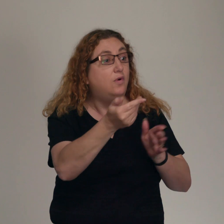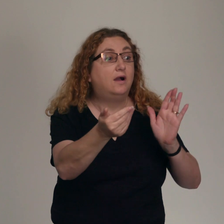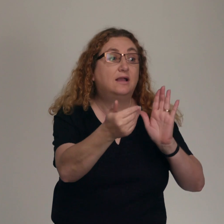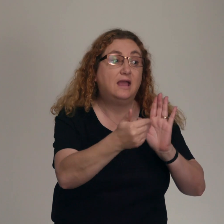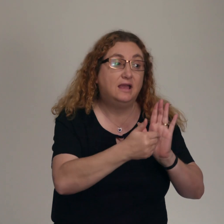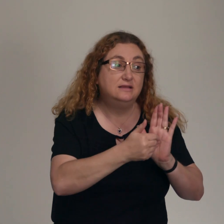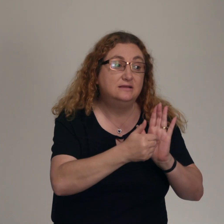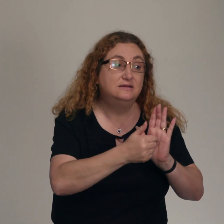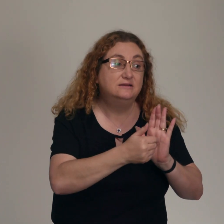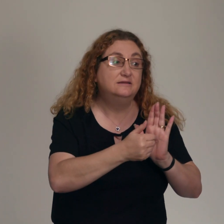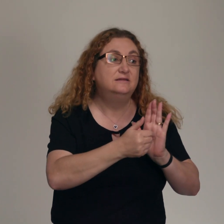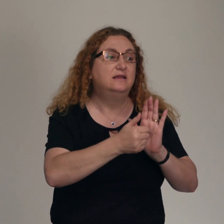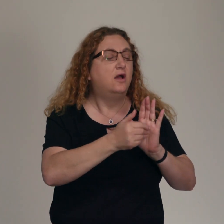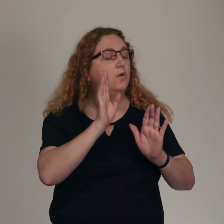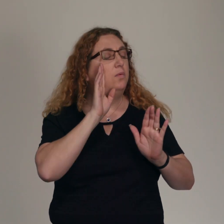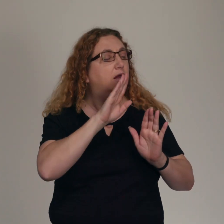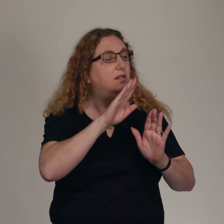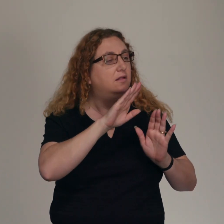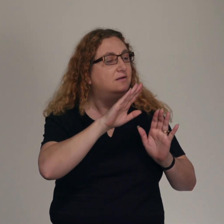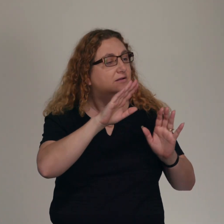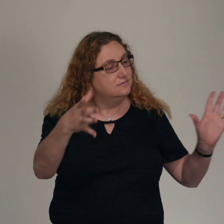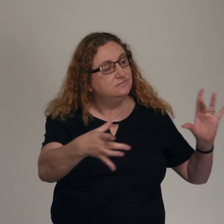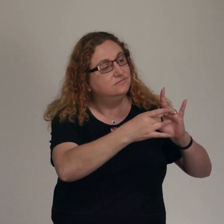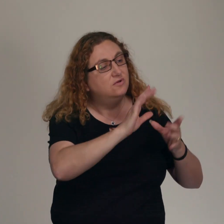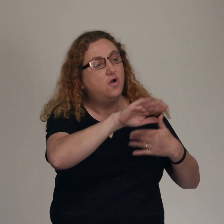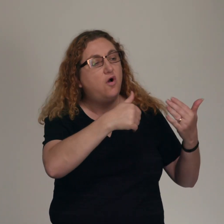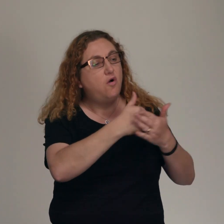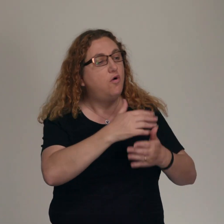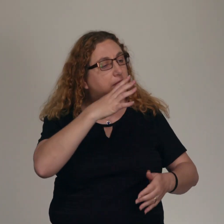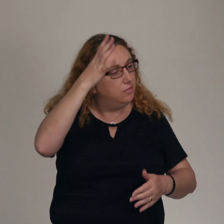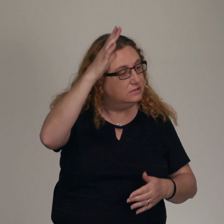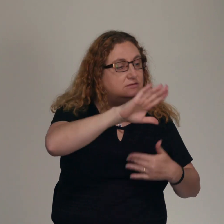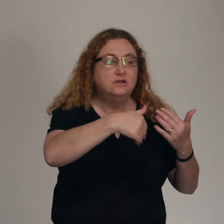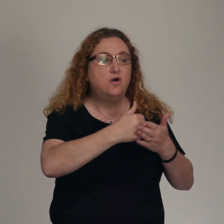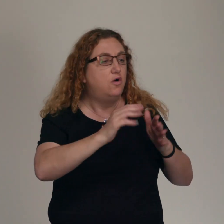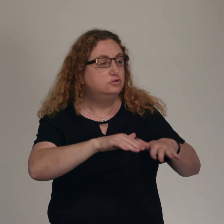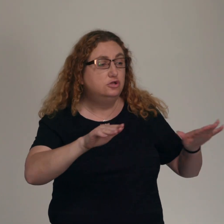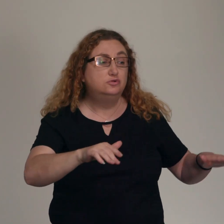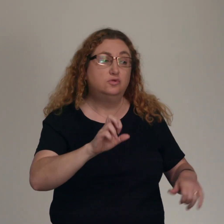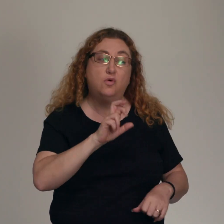of the children to their parents or else I will come and strike the land with total destruction.